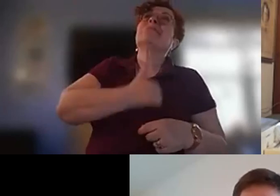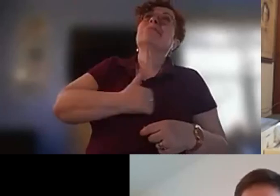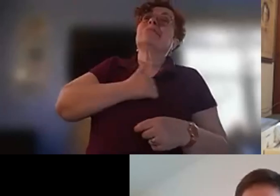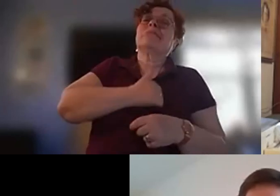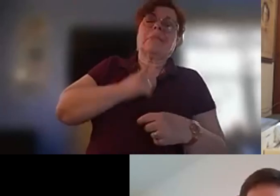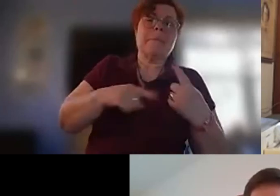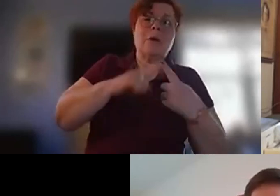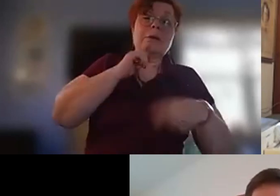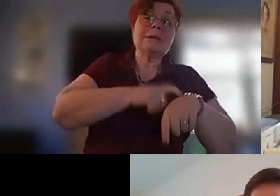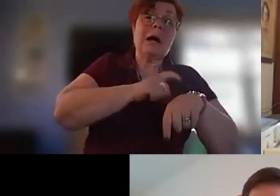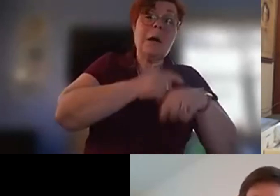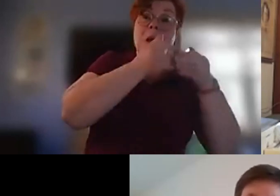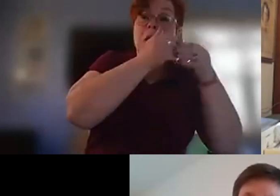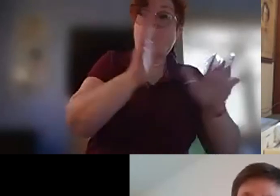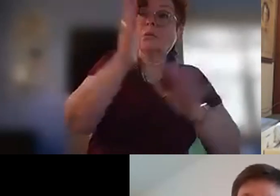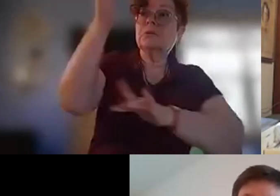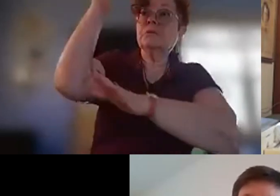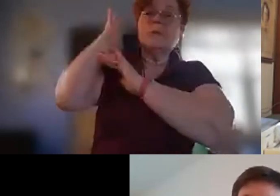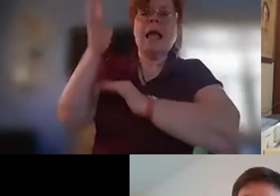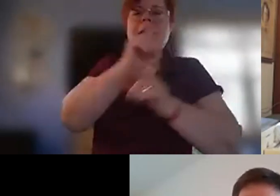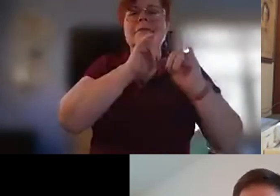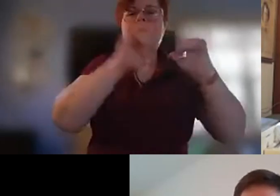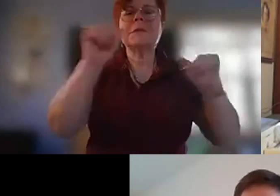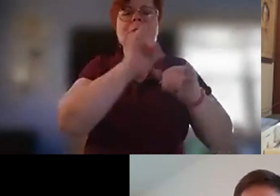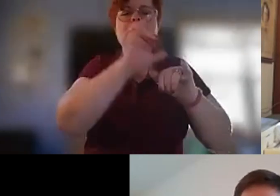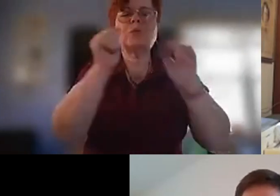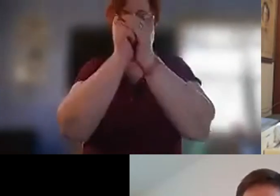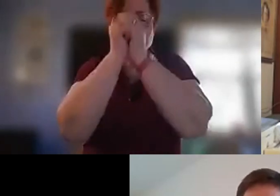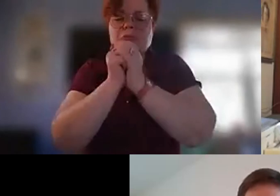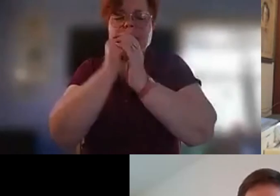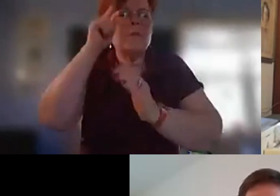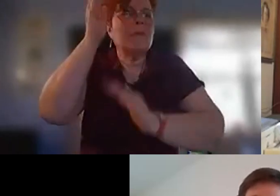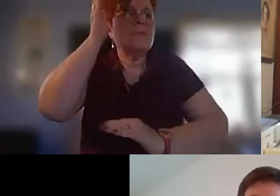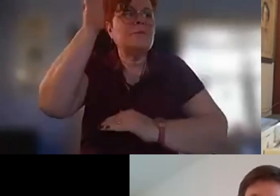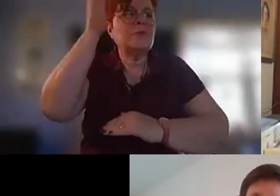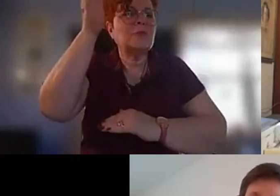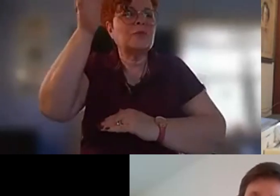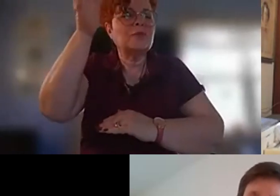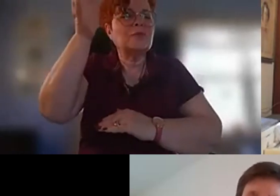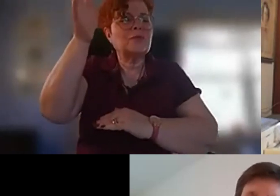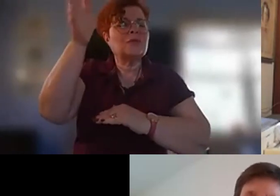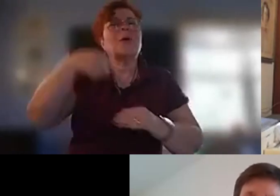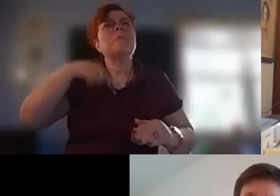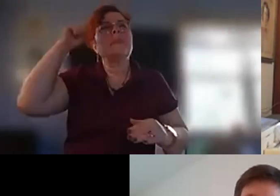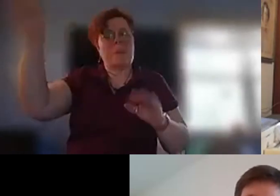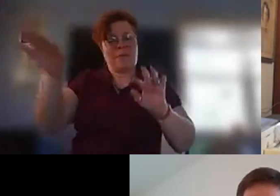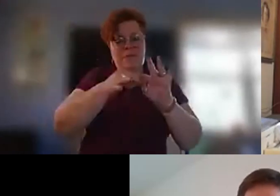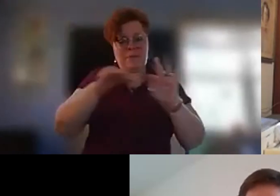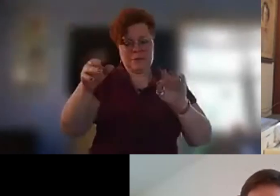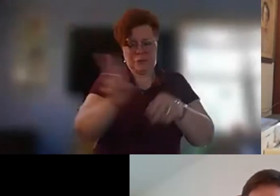prayer for the future and so i'm thinking about uh phrases like um well first of